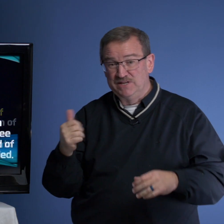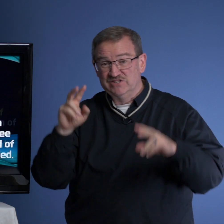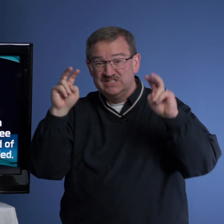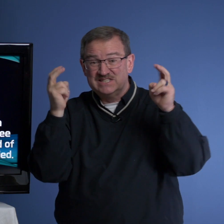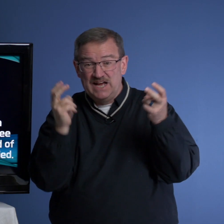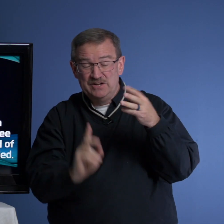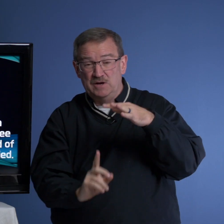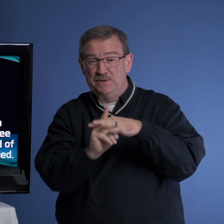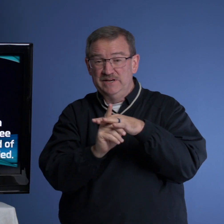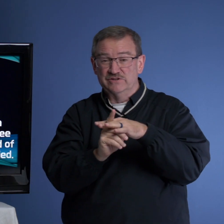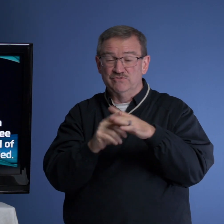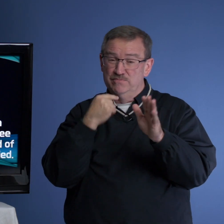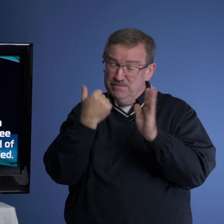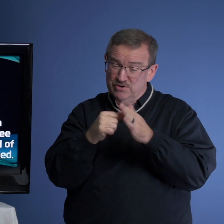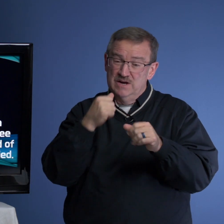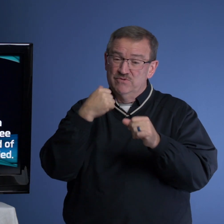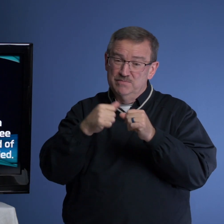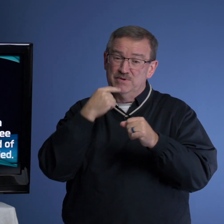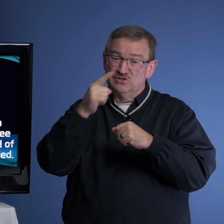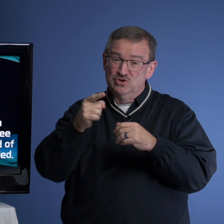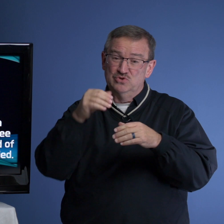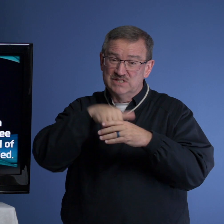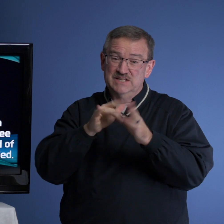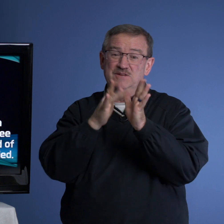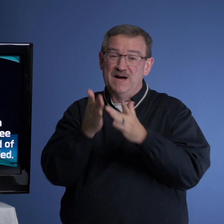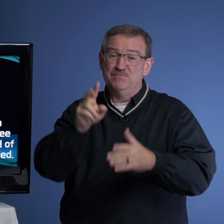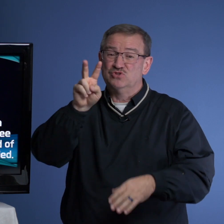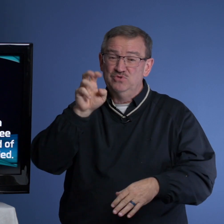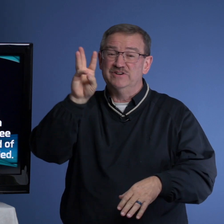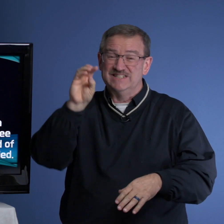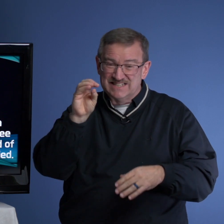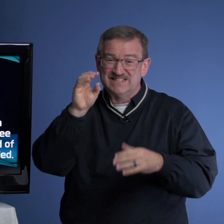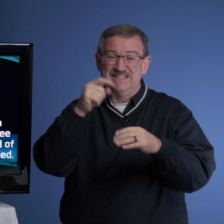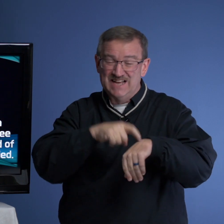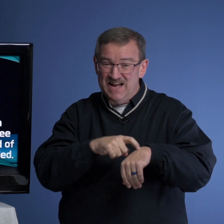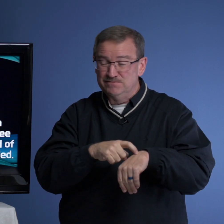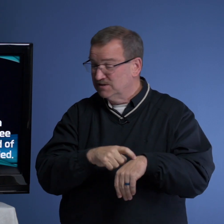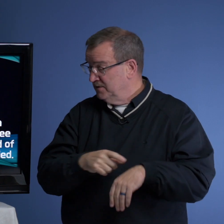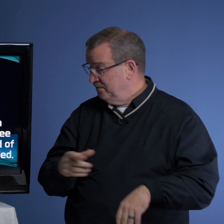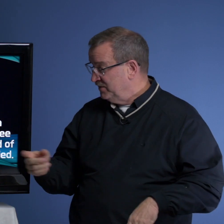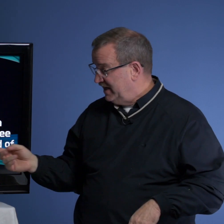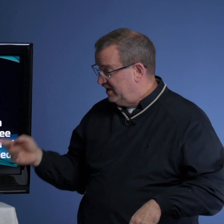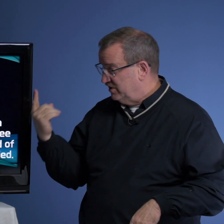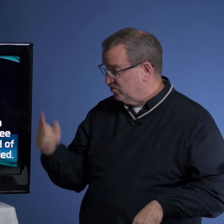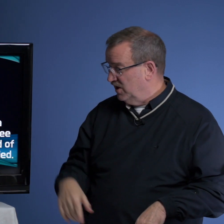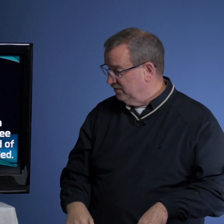because this title appears. Remember, remember, I told you it's in the Bible 260 times. Here is one.